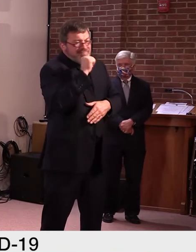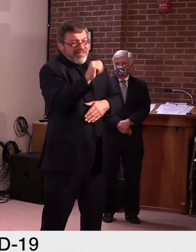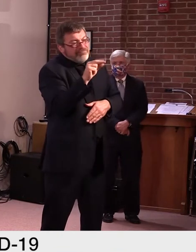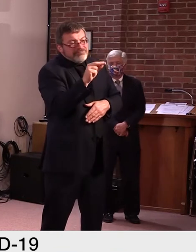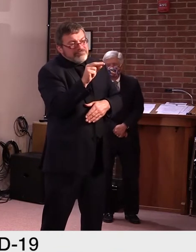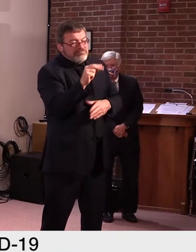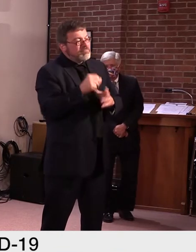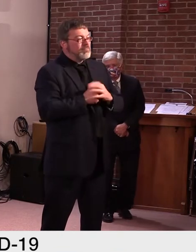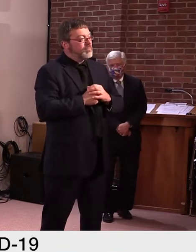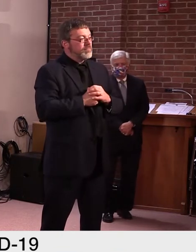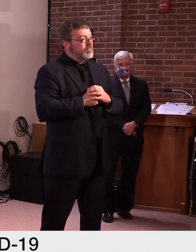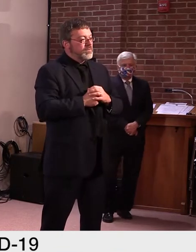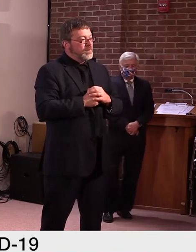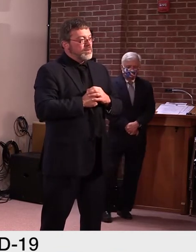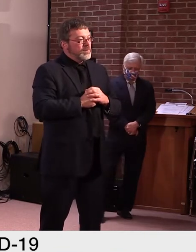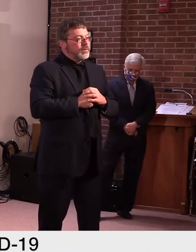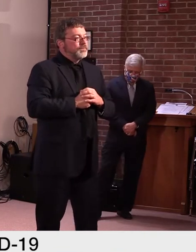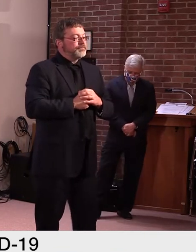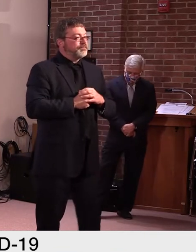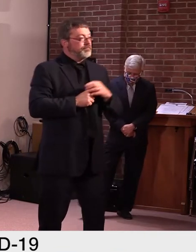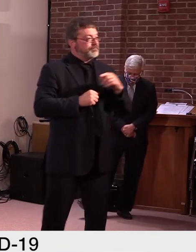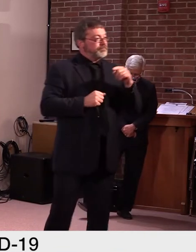All right, Keith, the Rutland Herald.